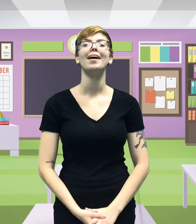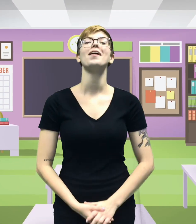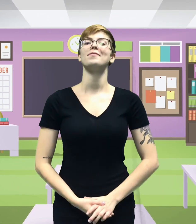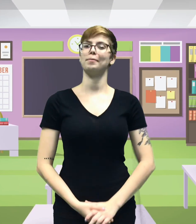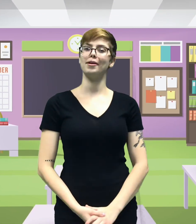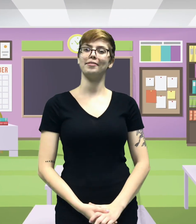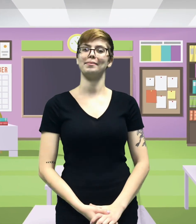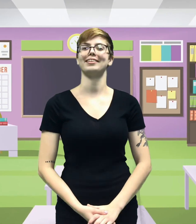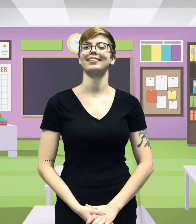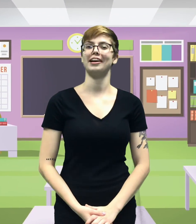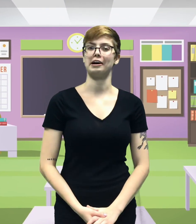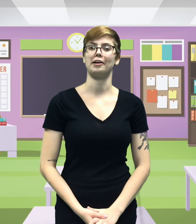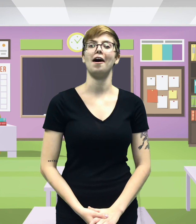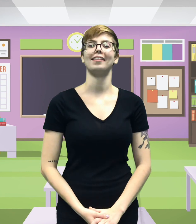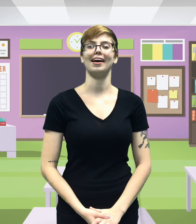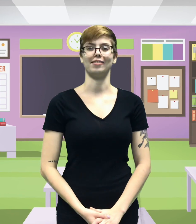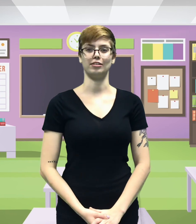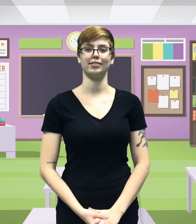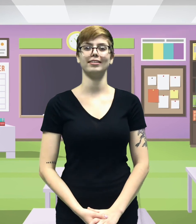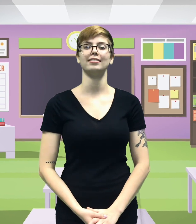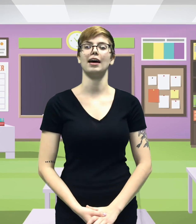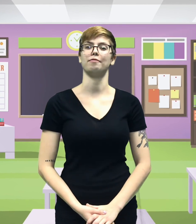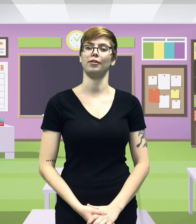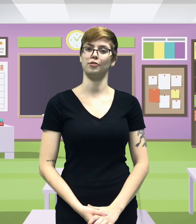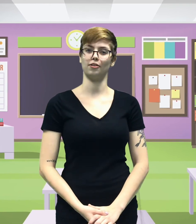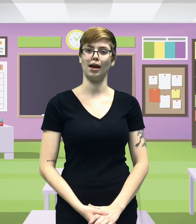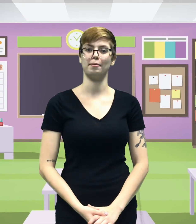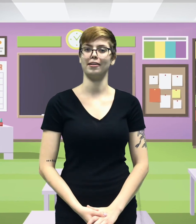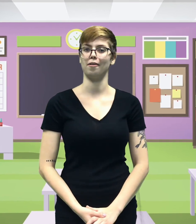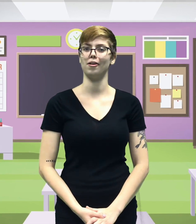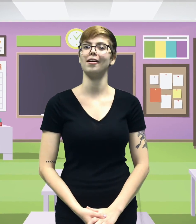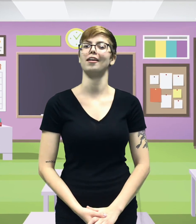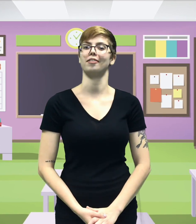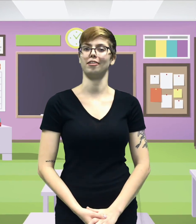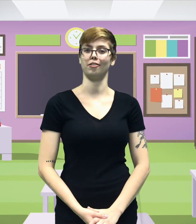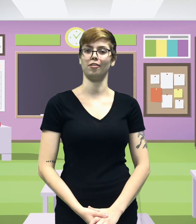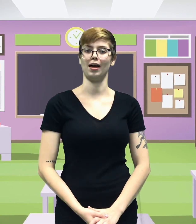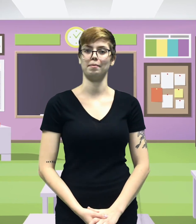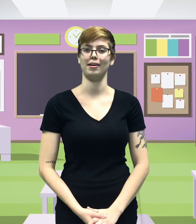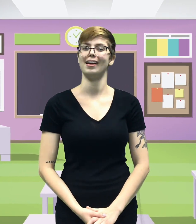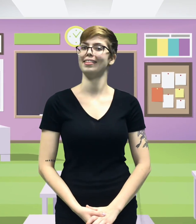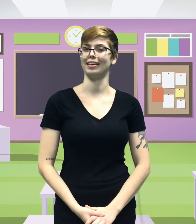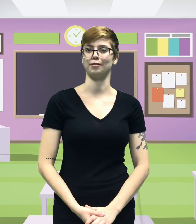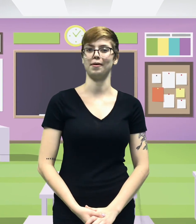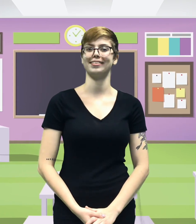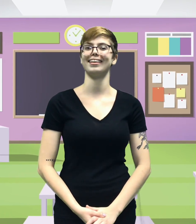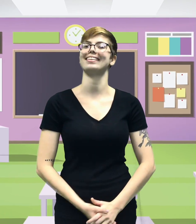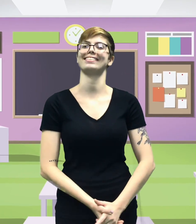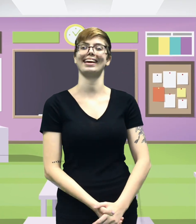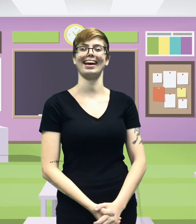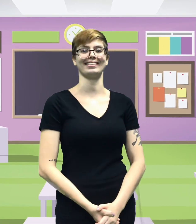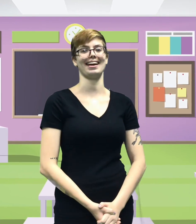For more information check out our online resources at VolusiaLibrary.org and your digital library. Thanks for watching and see you next time.